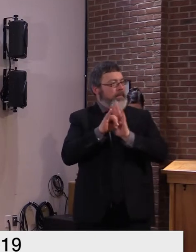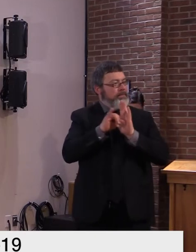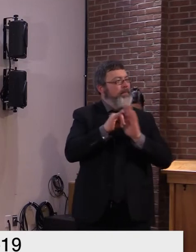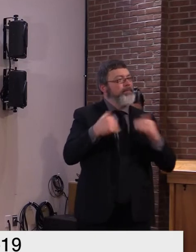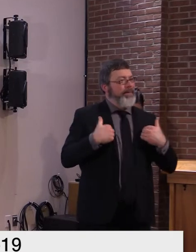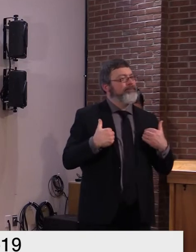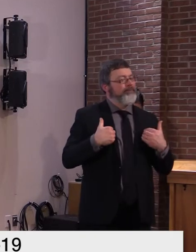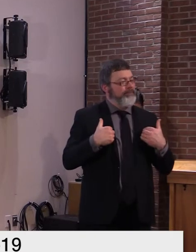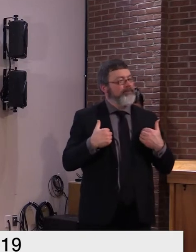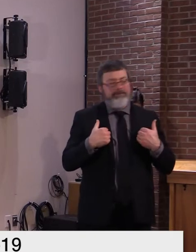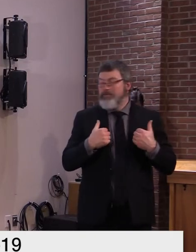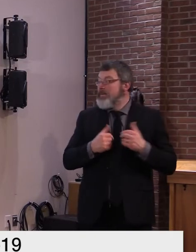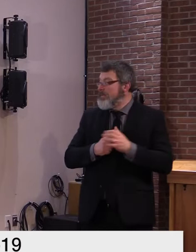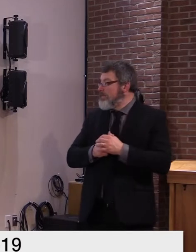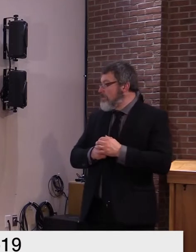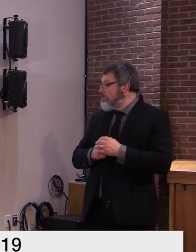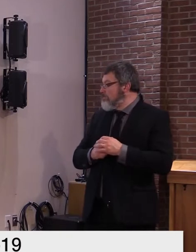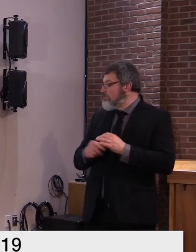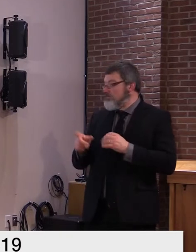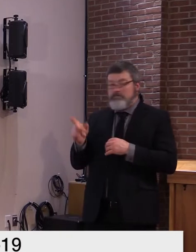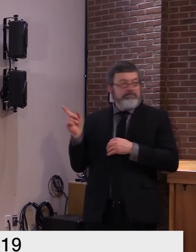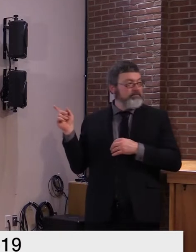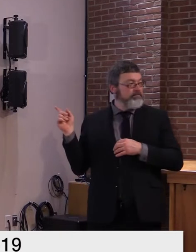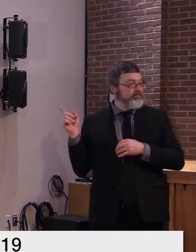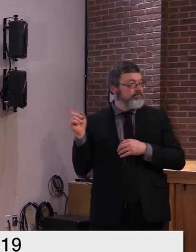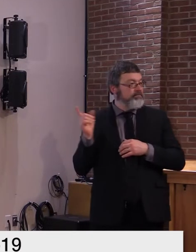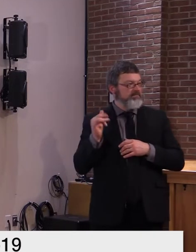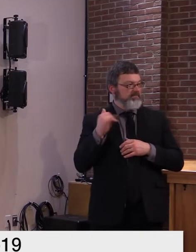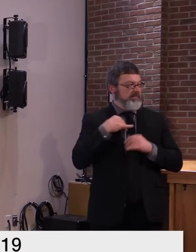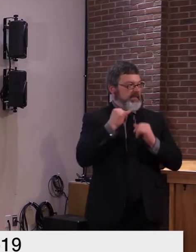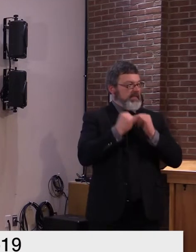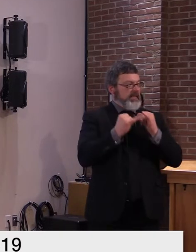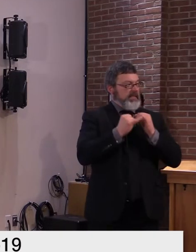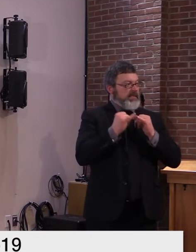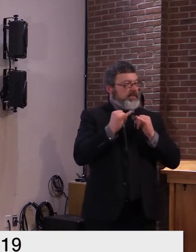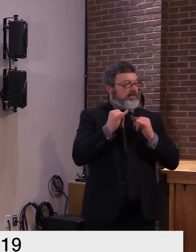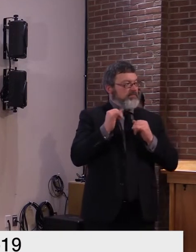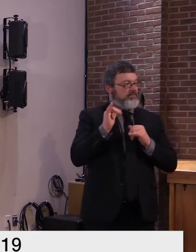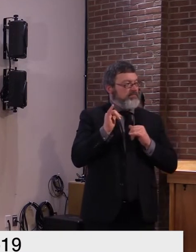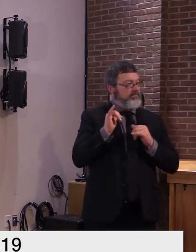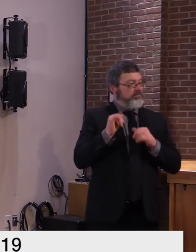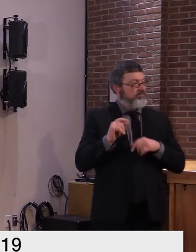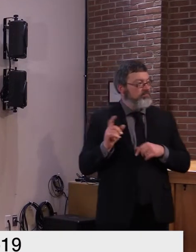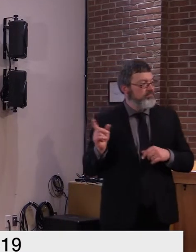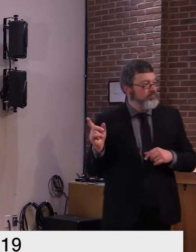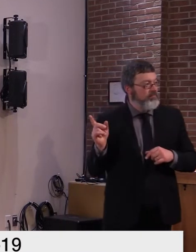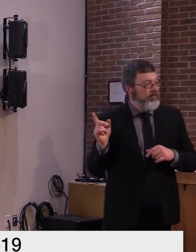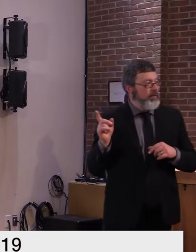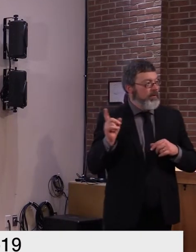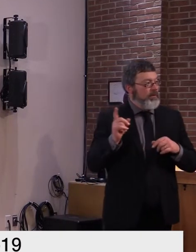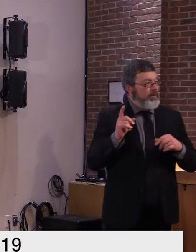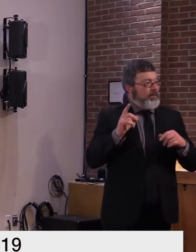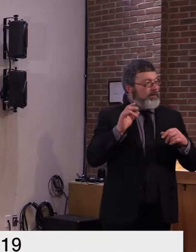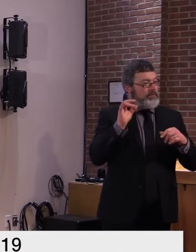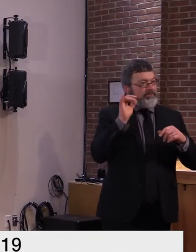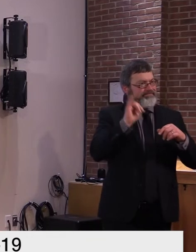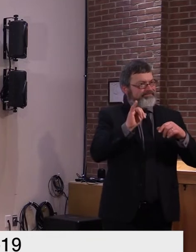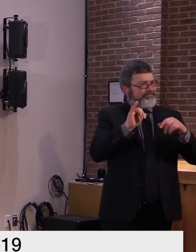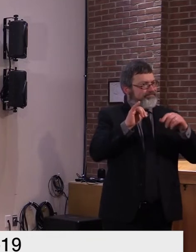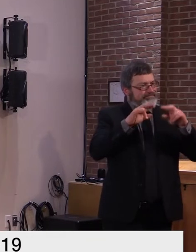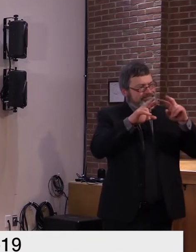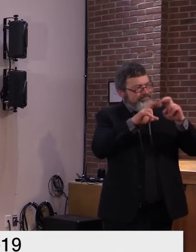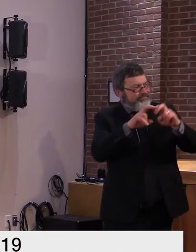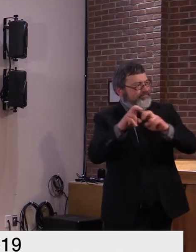surveillance changing in this most recent period which means that even though flu has been reported as